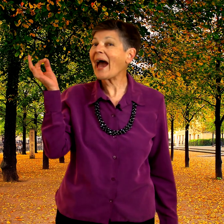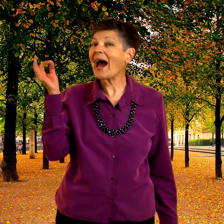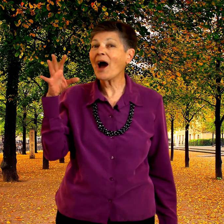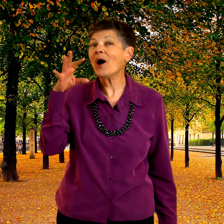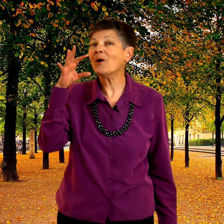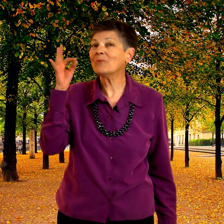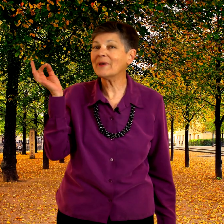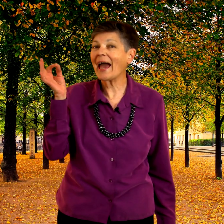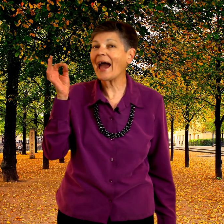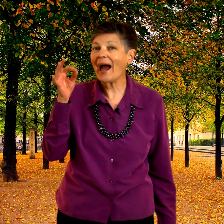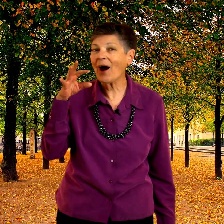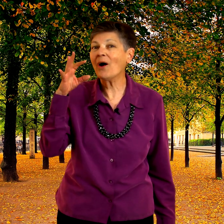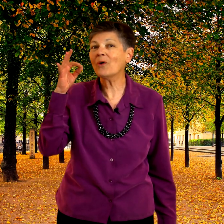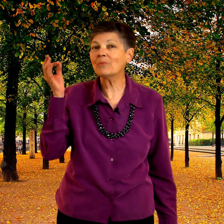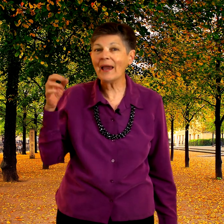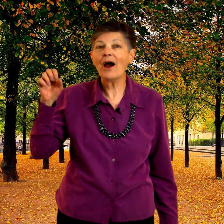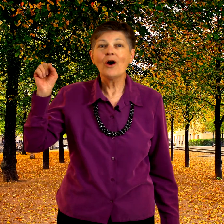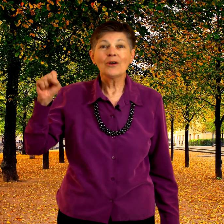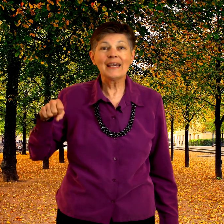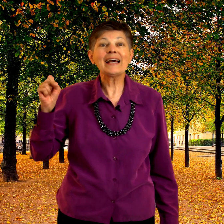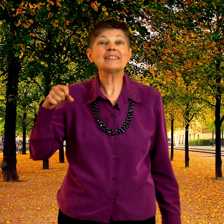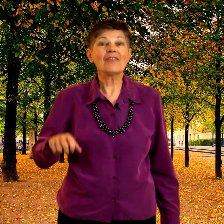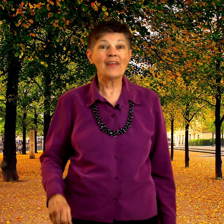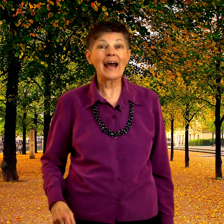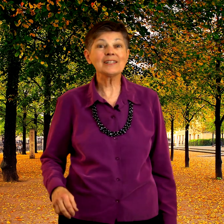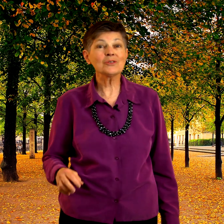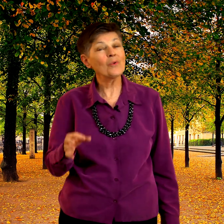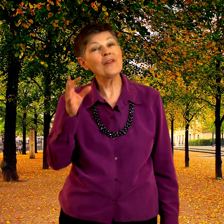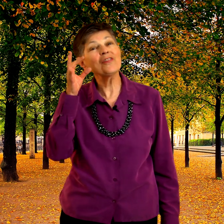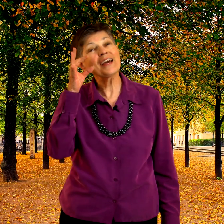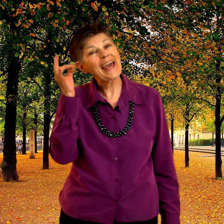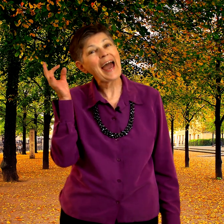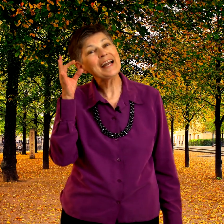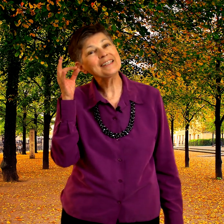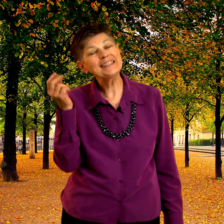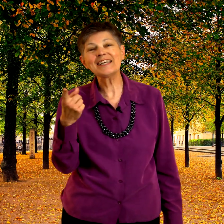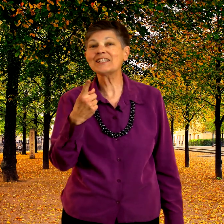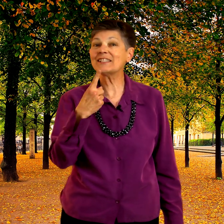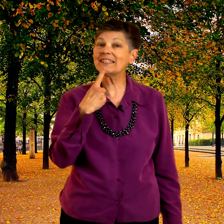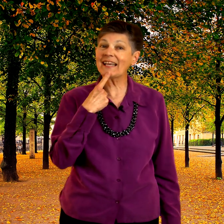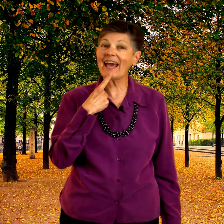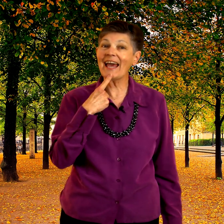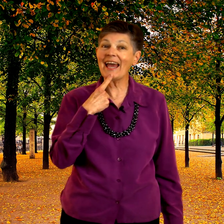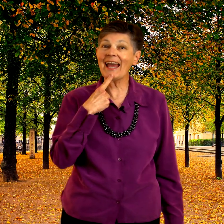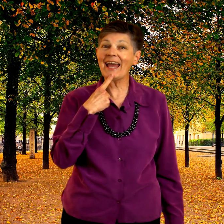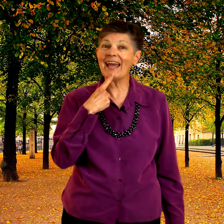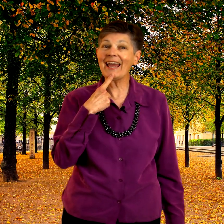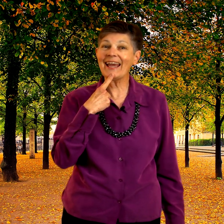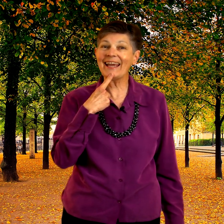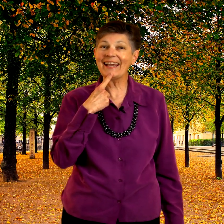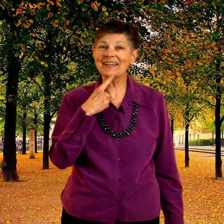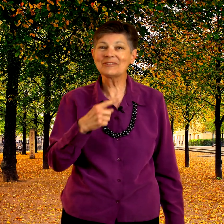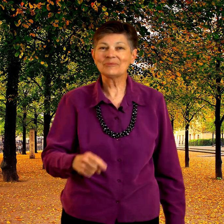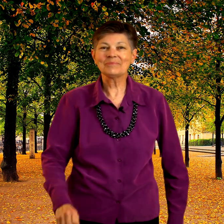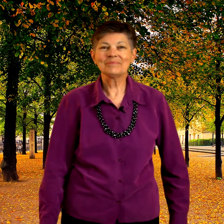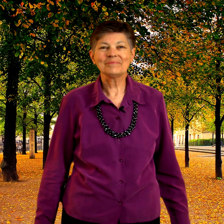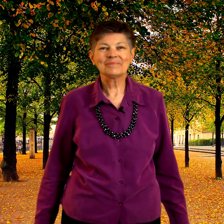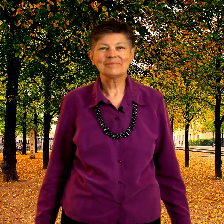how do that's what the cat did say how